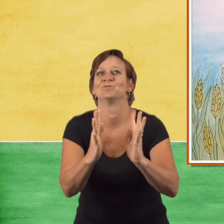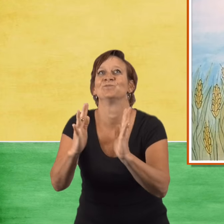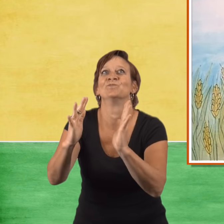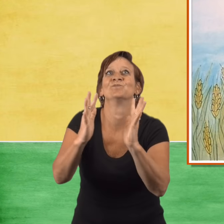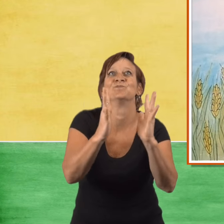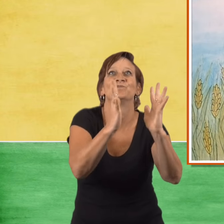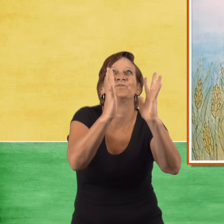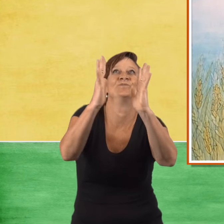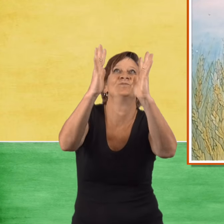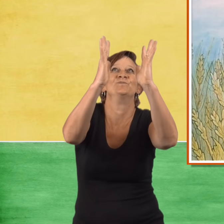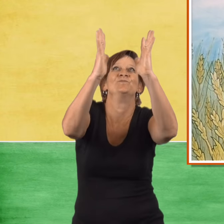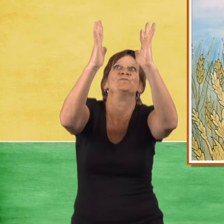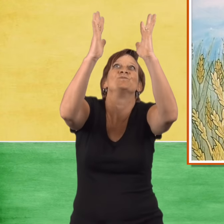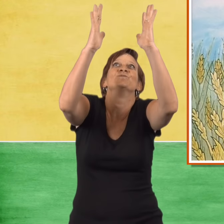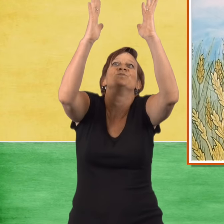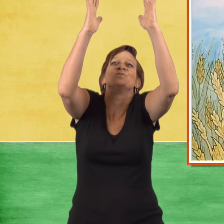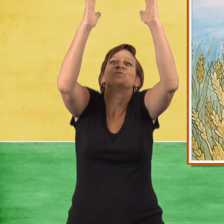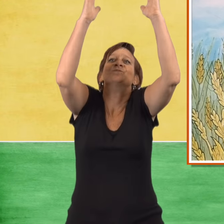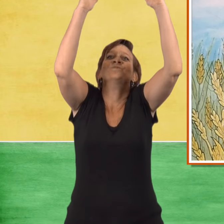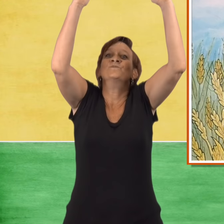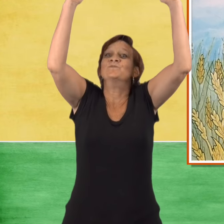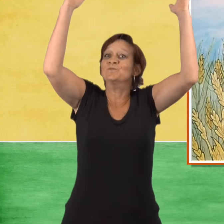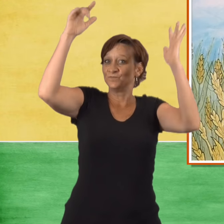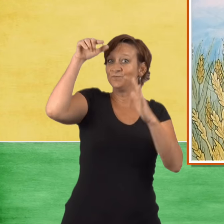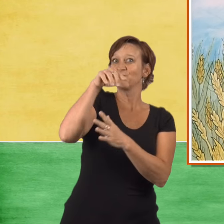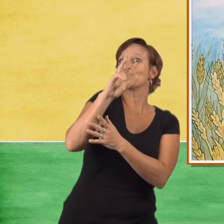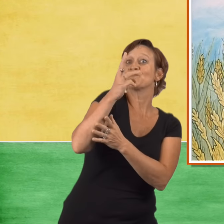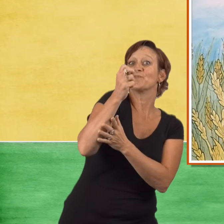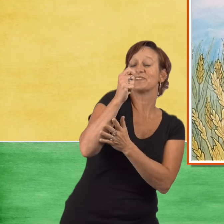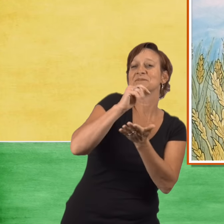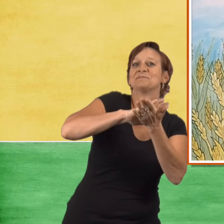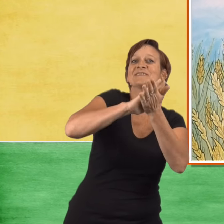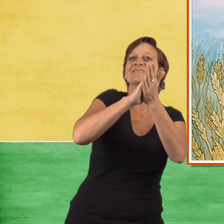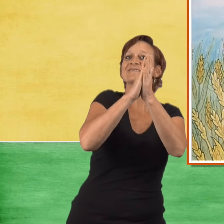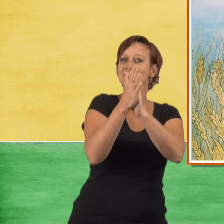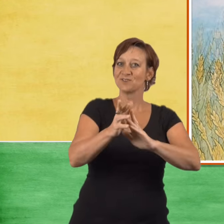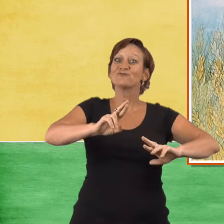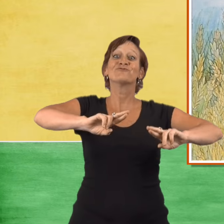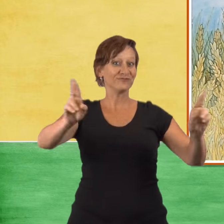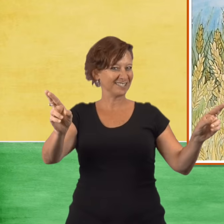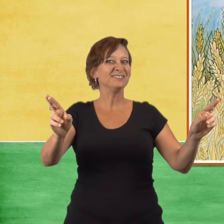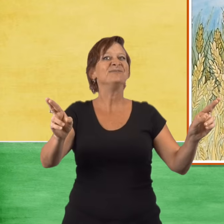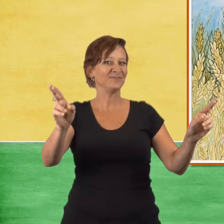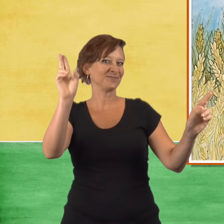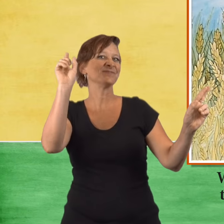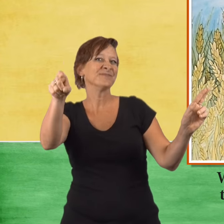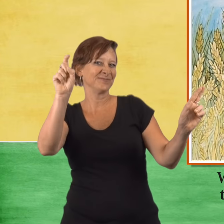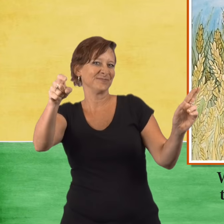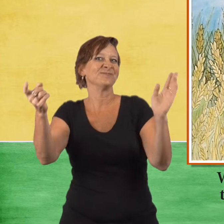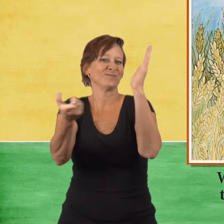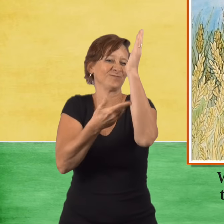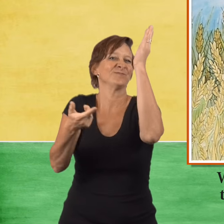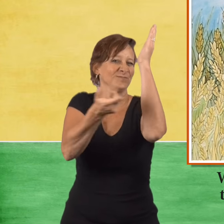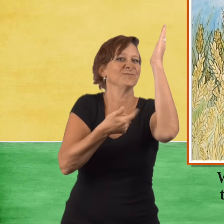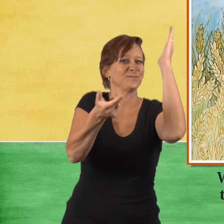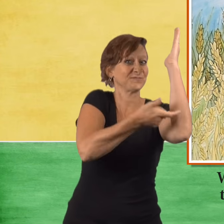Soon, the wheat pushed through the ground and began to grow tall. When the wheat was ripe,